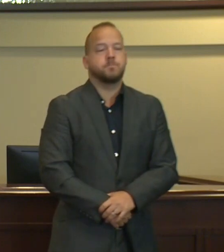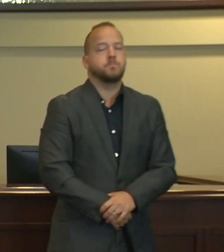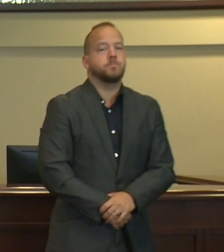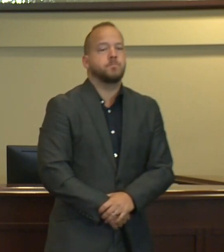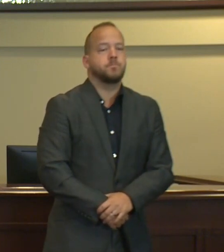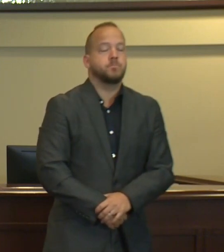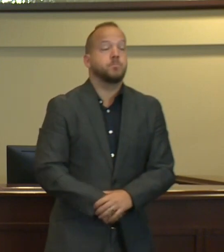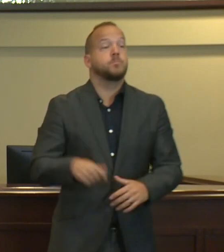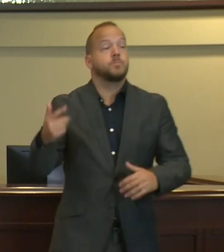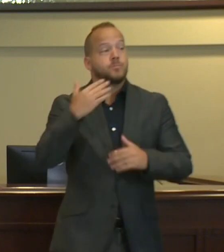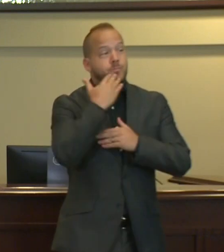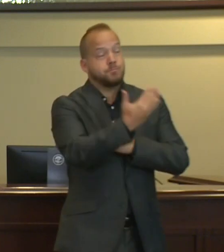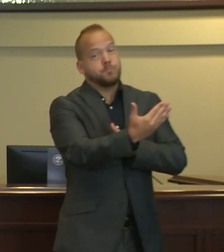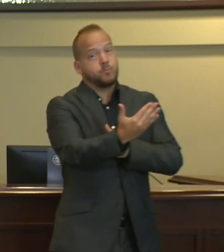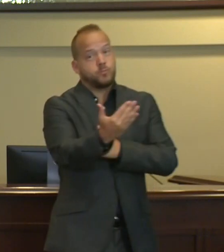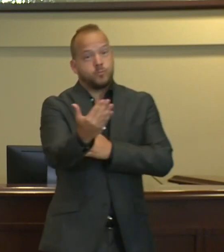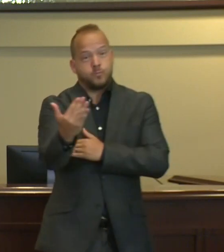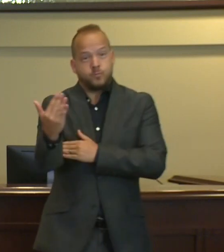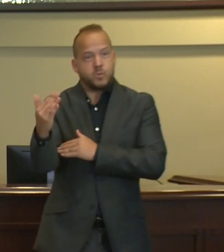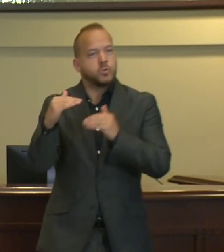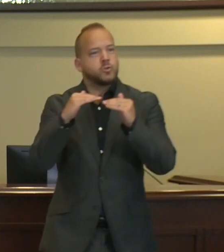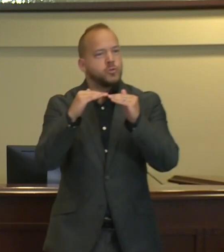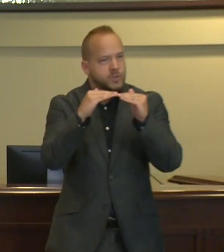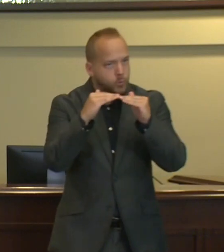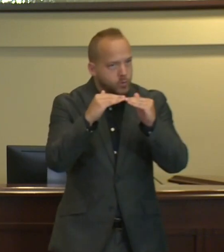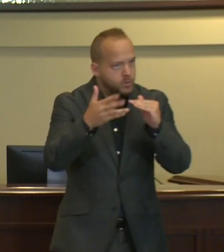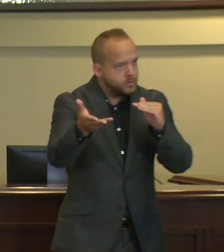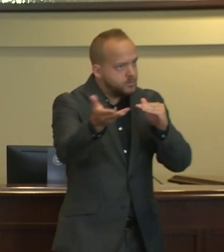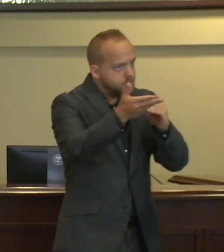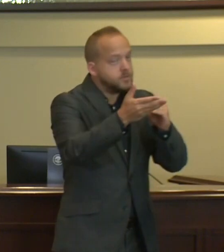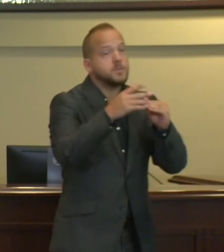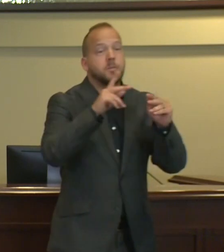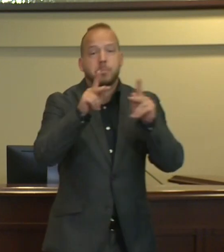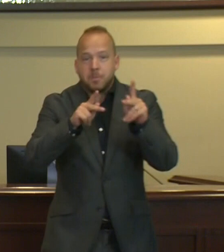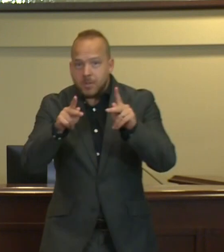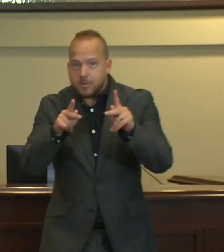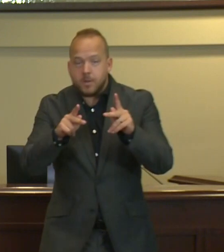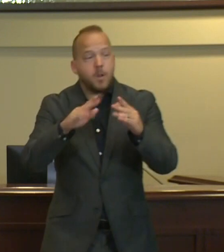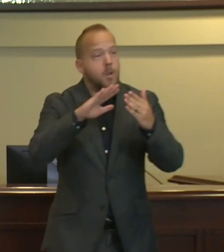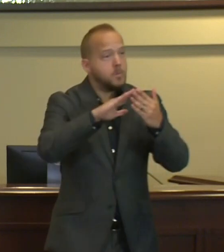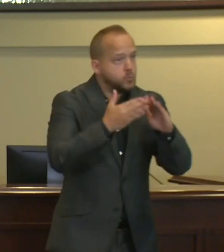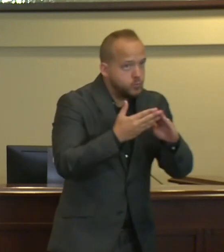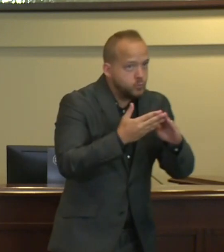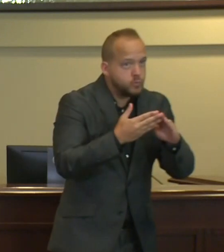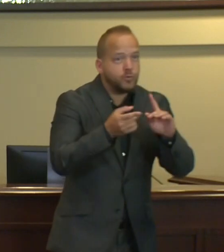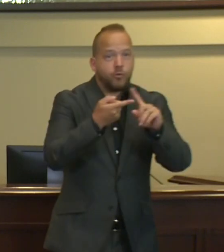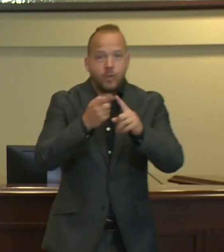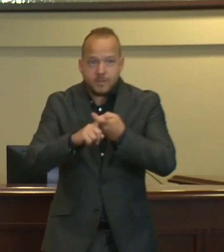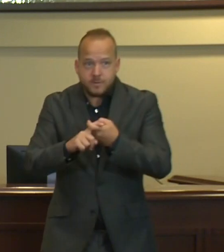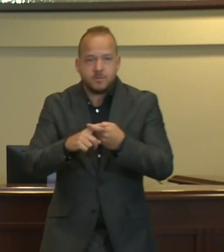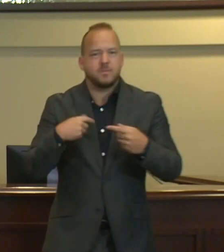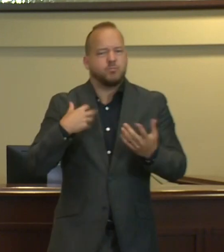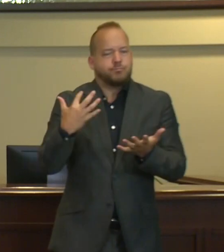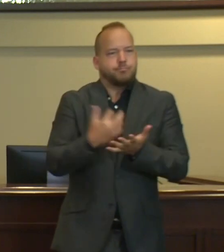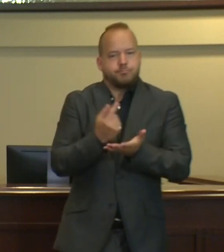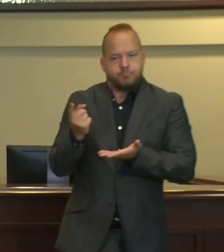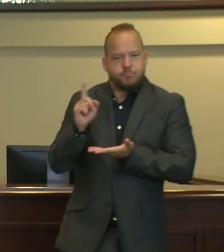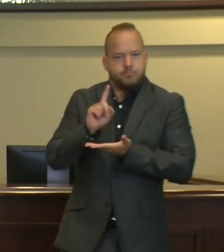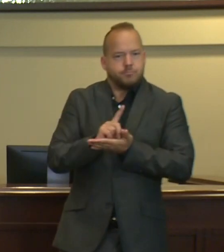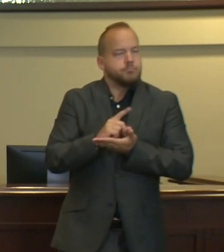Good morning, colleagues, friends, and community. I appreciate the opportunity to speak today. I can't breathe.